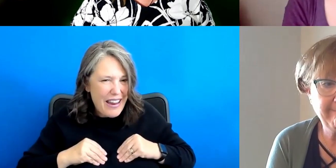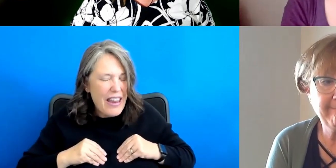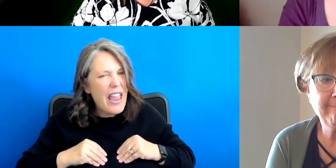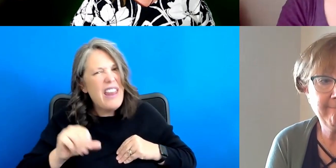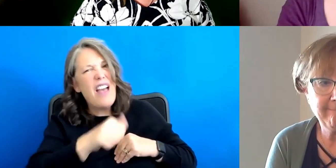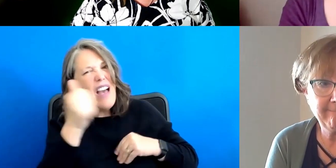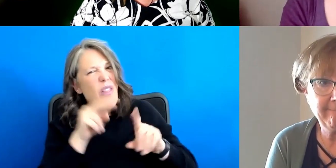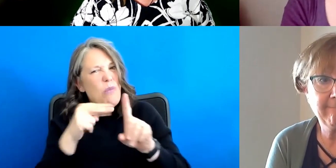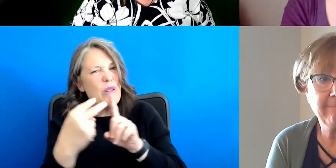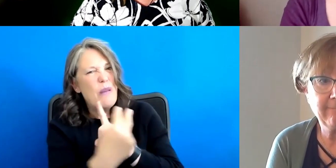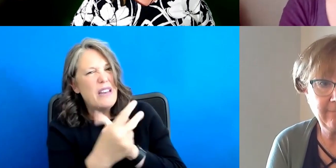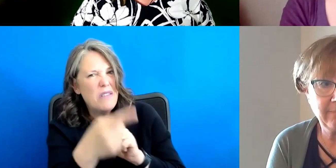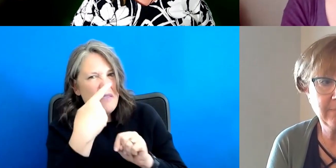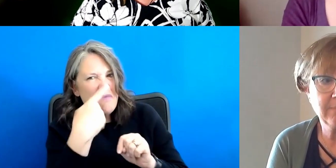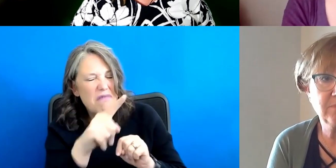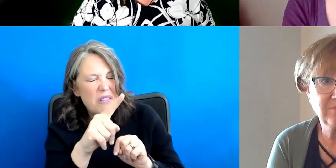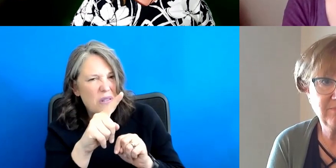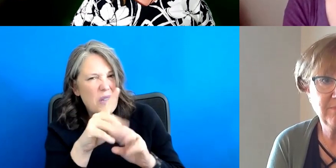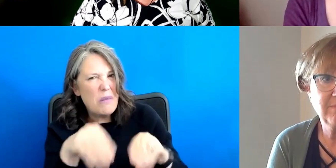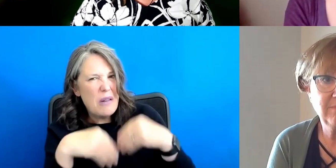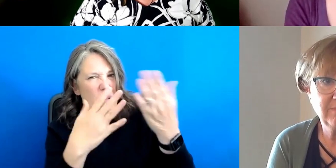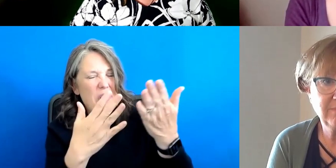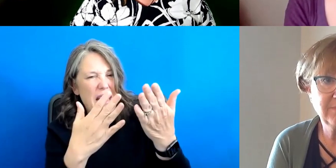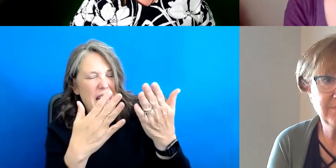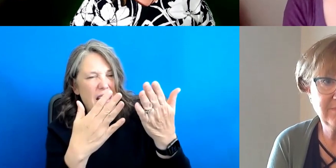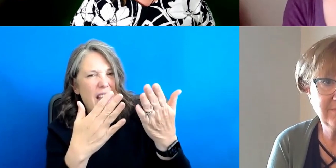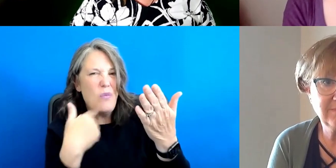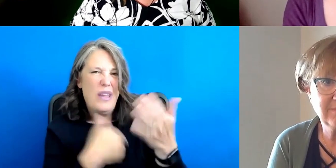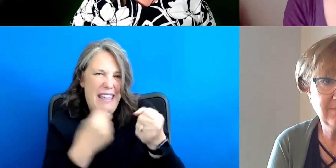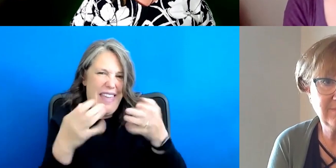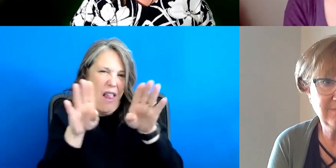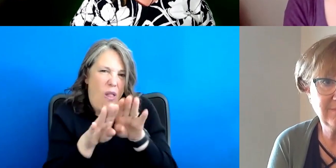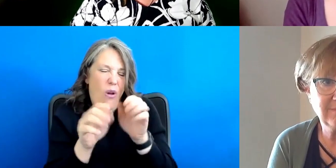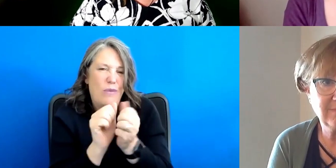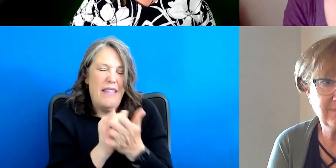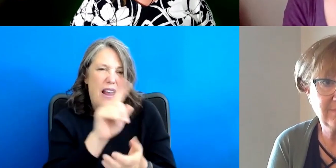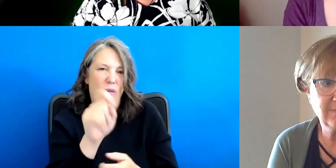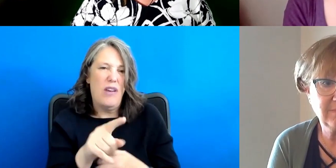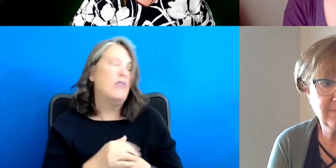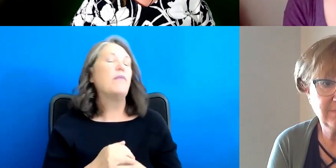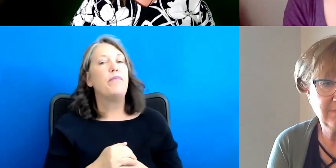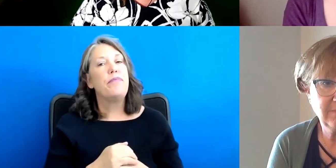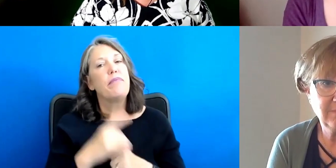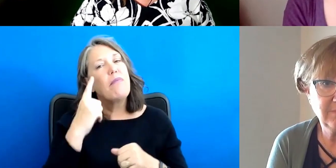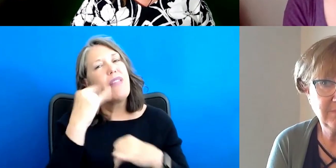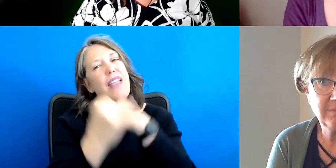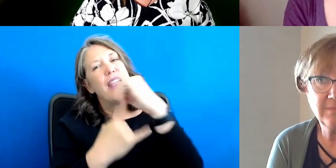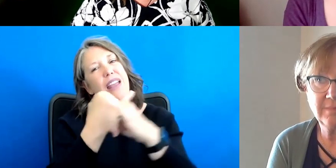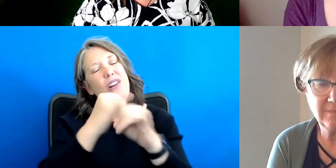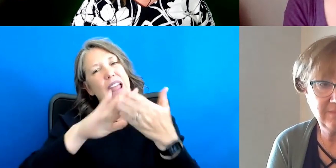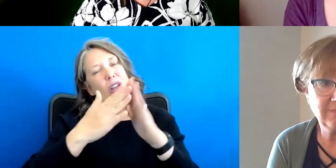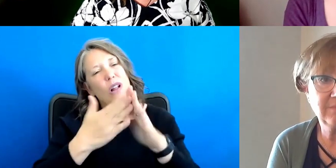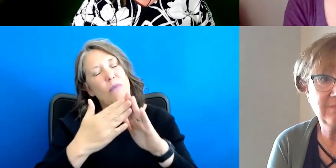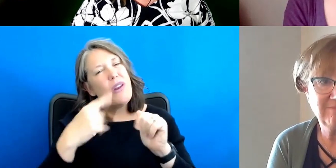you'd like to give on that to close with that question. I think that the international community is really